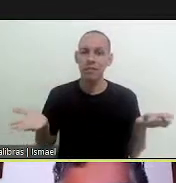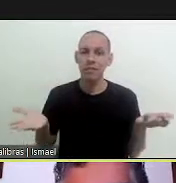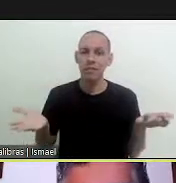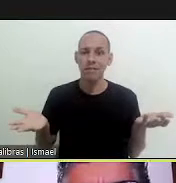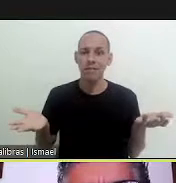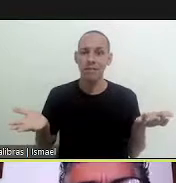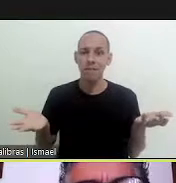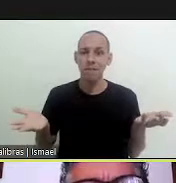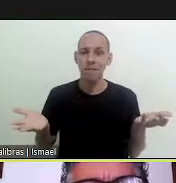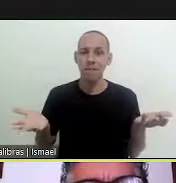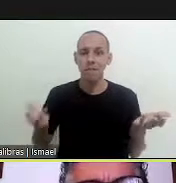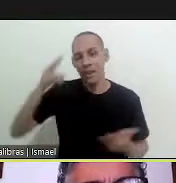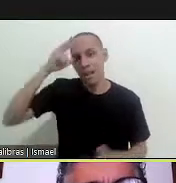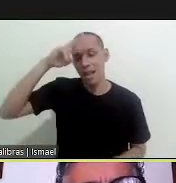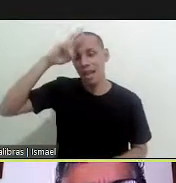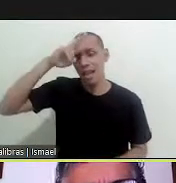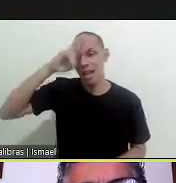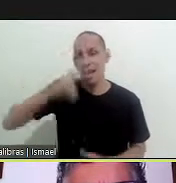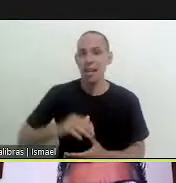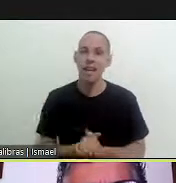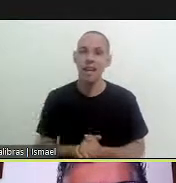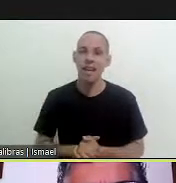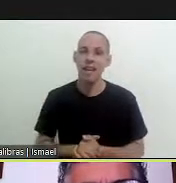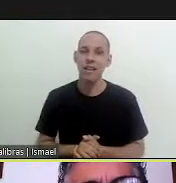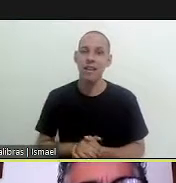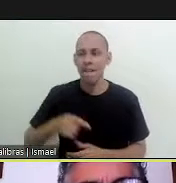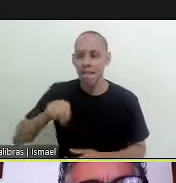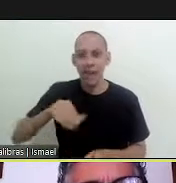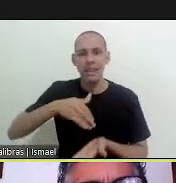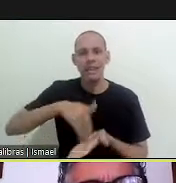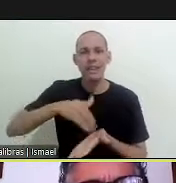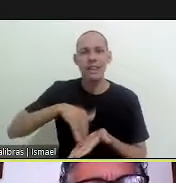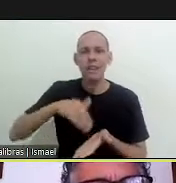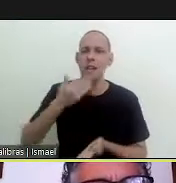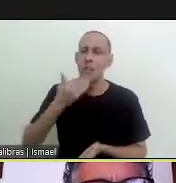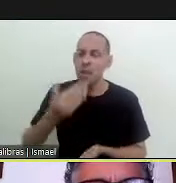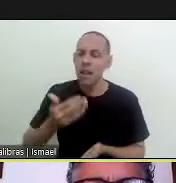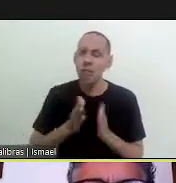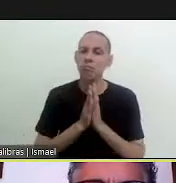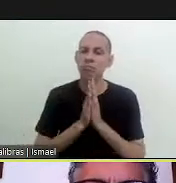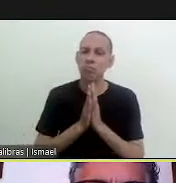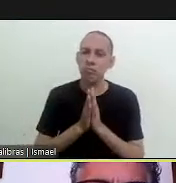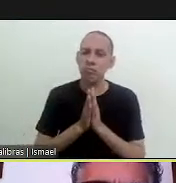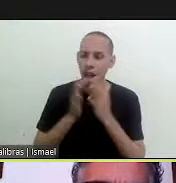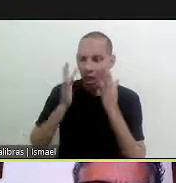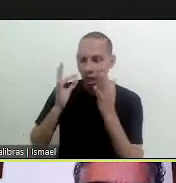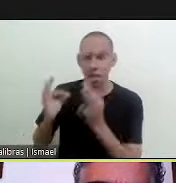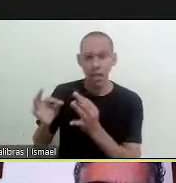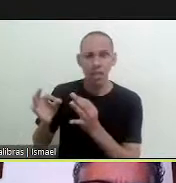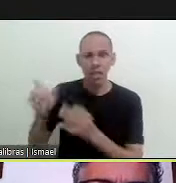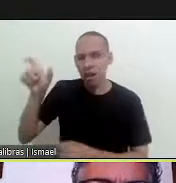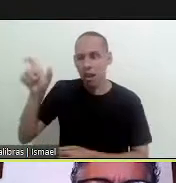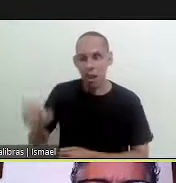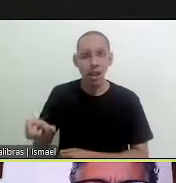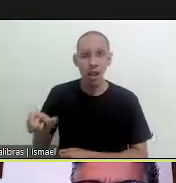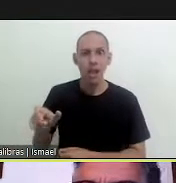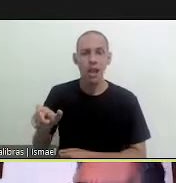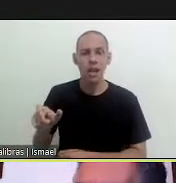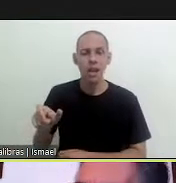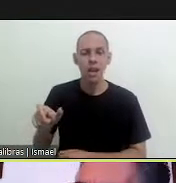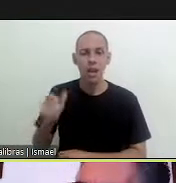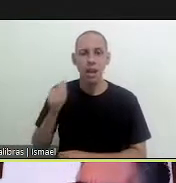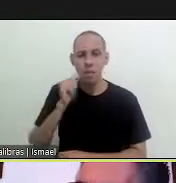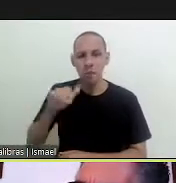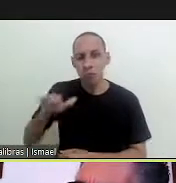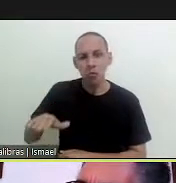what did amepash do in this case as it was in mexico we spoke to the secretariat and we asked him to please have special